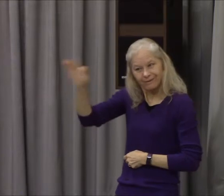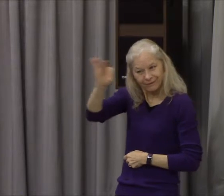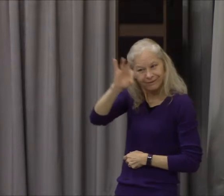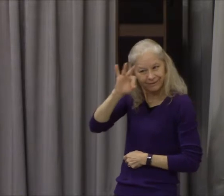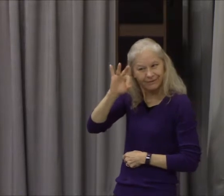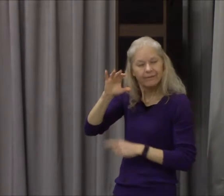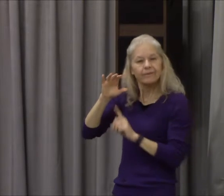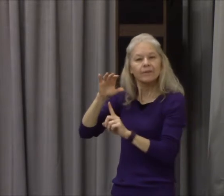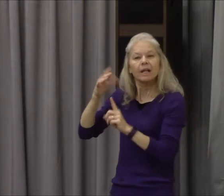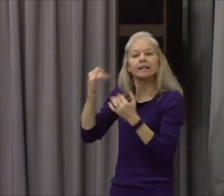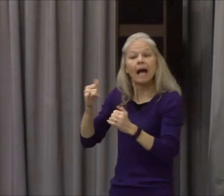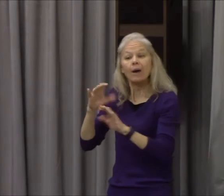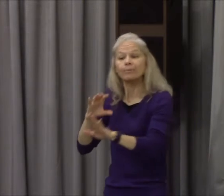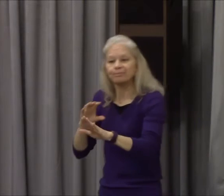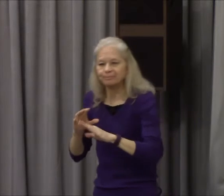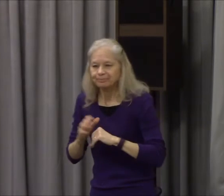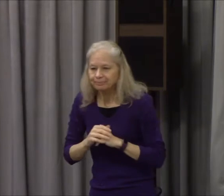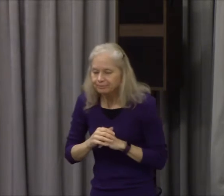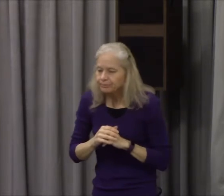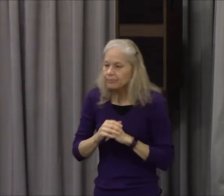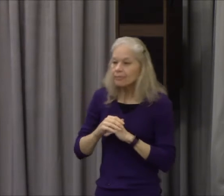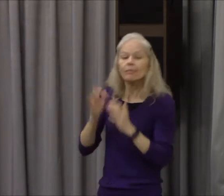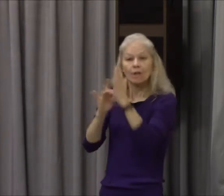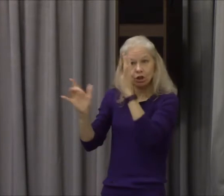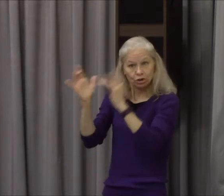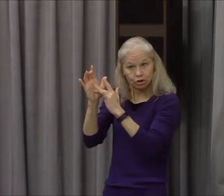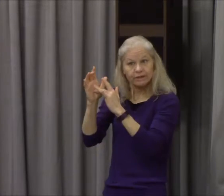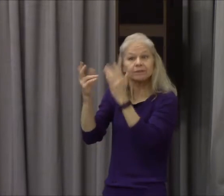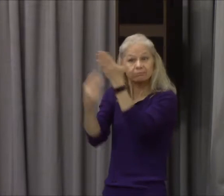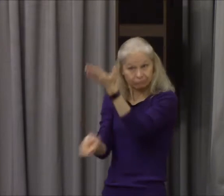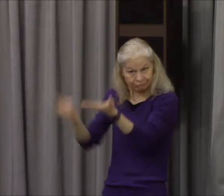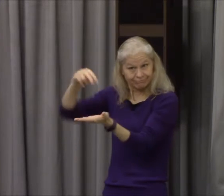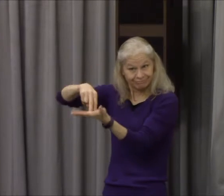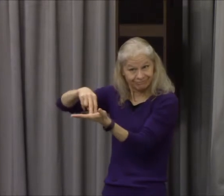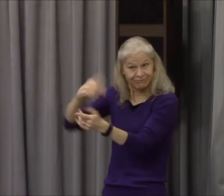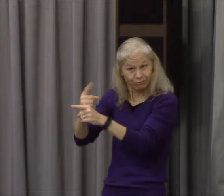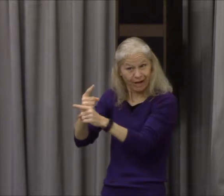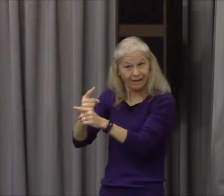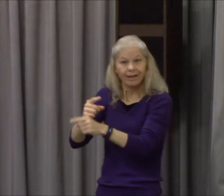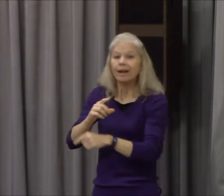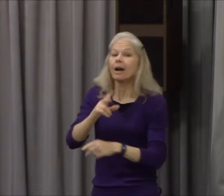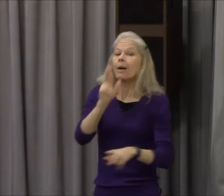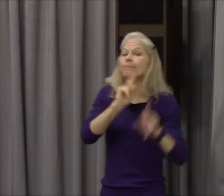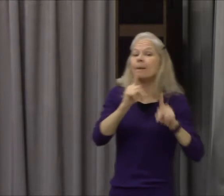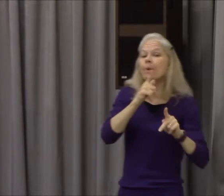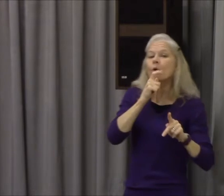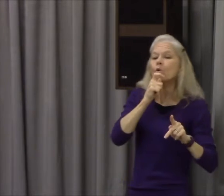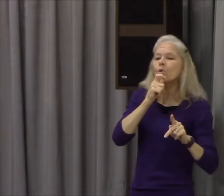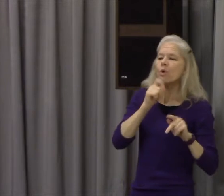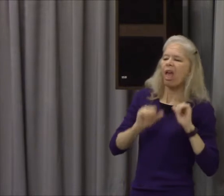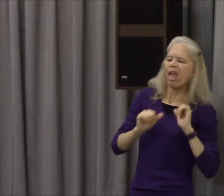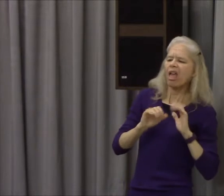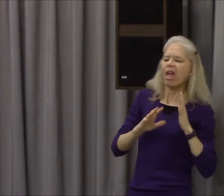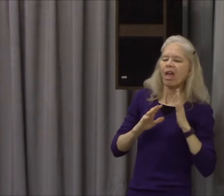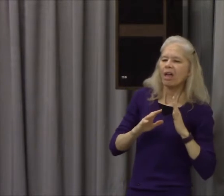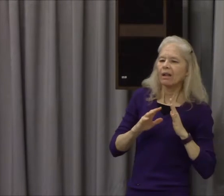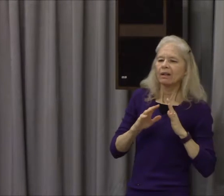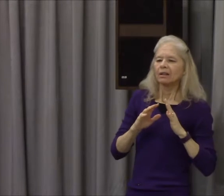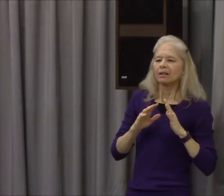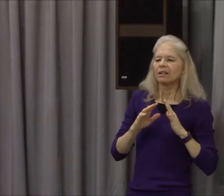kind of like some trying to find a crime against our president today in some circumstances. They just can't seem to produce one.